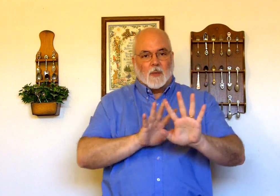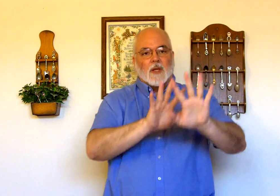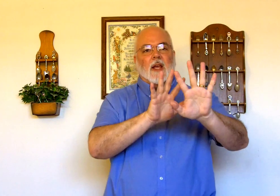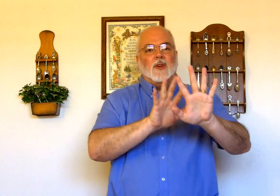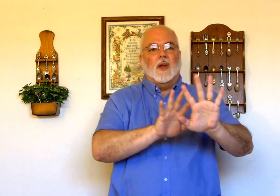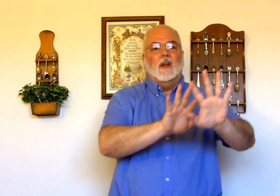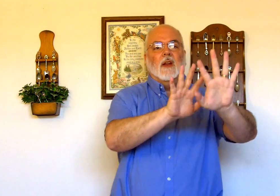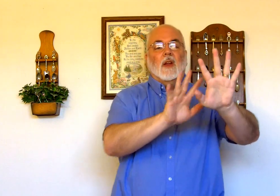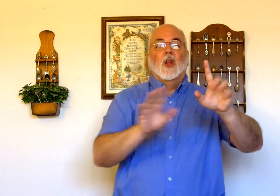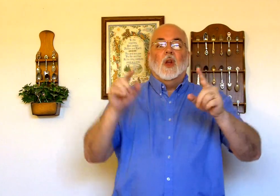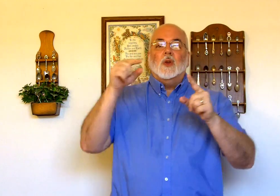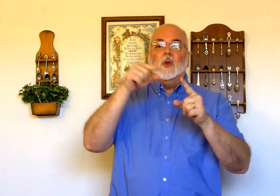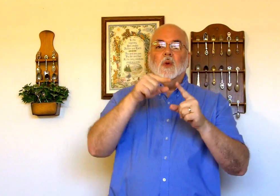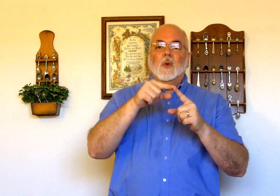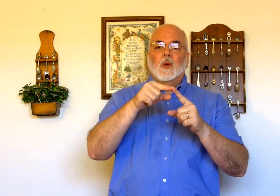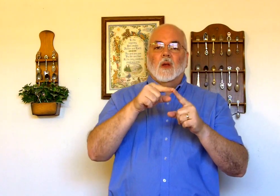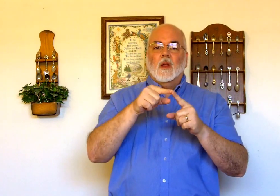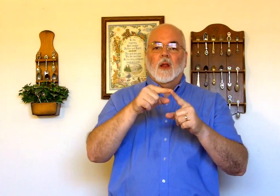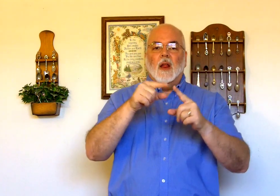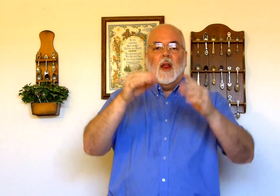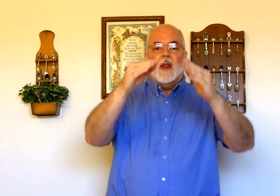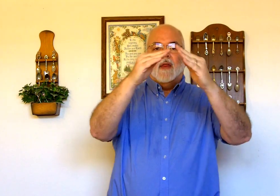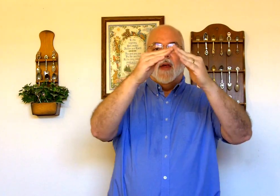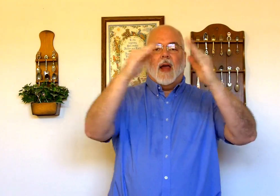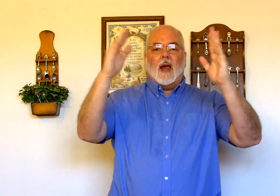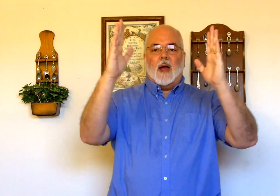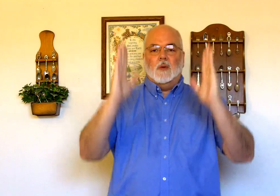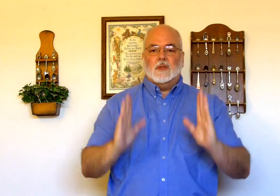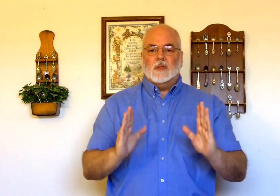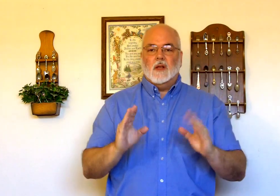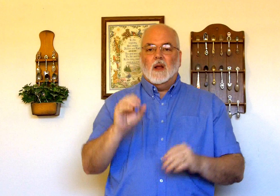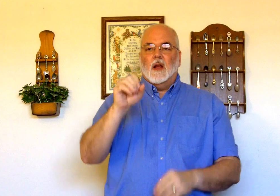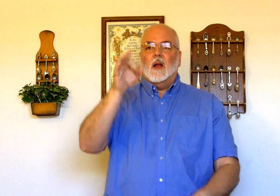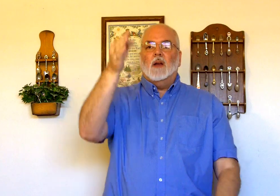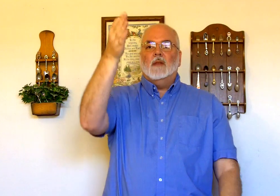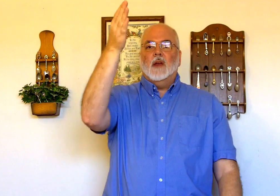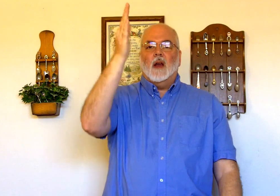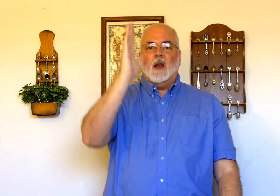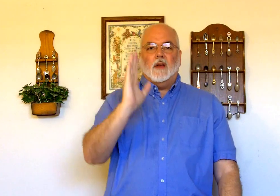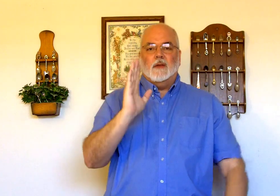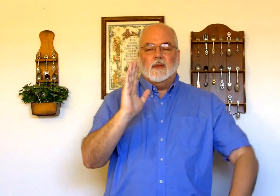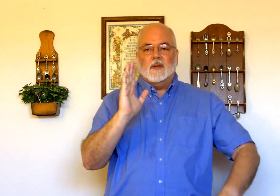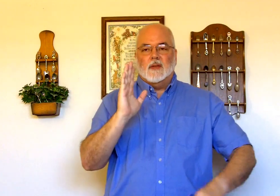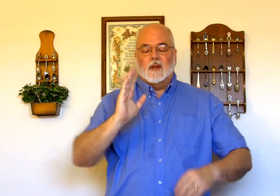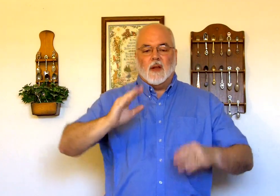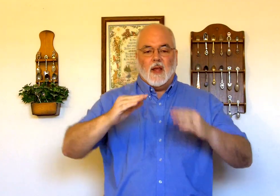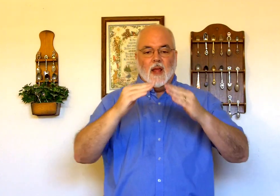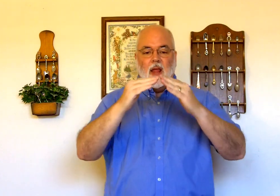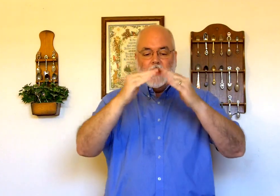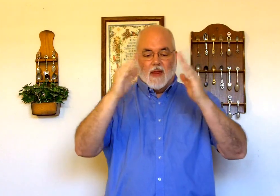procession to the house of God. Okay? The